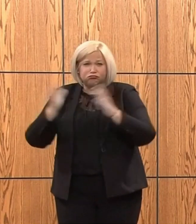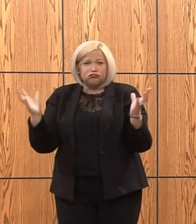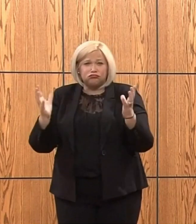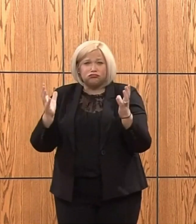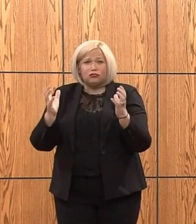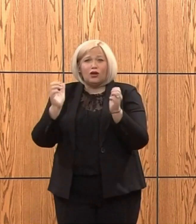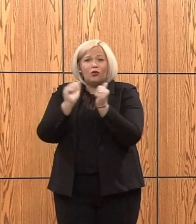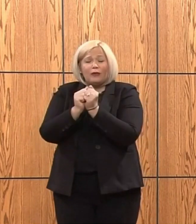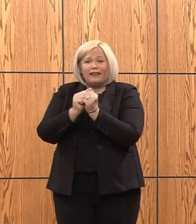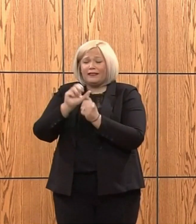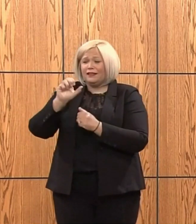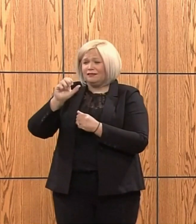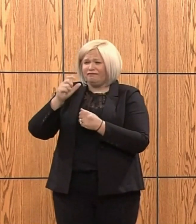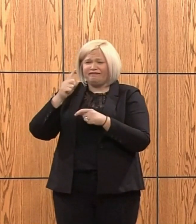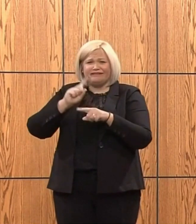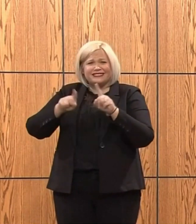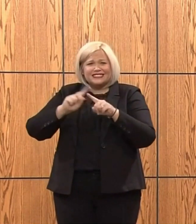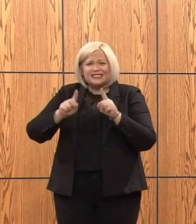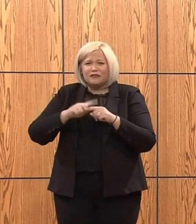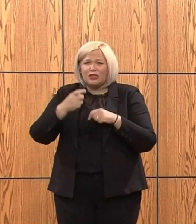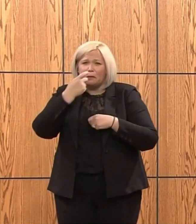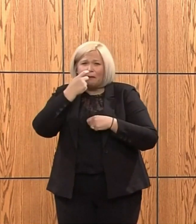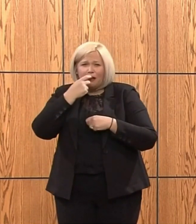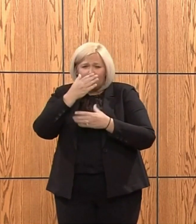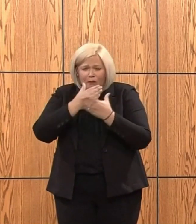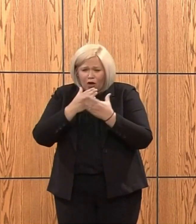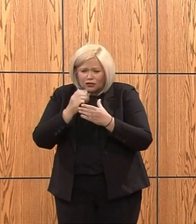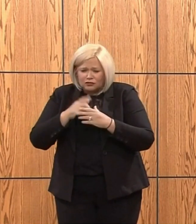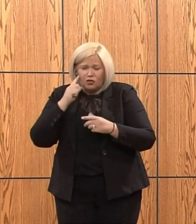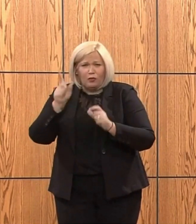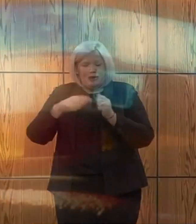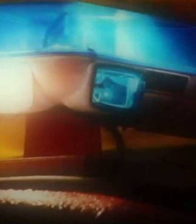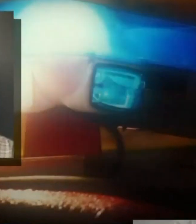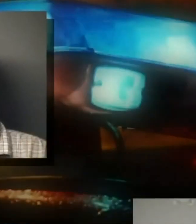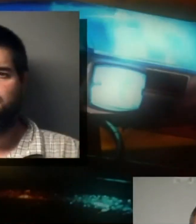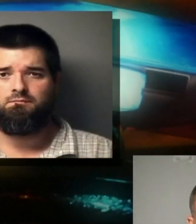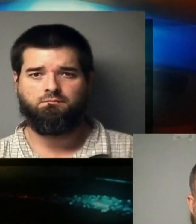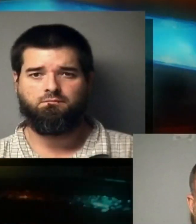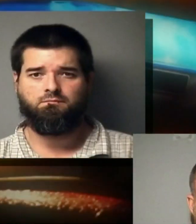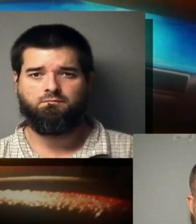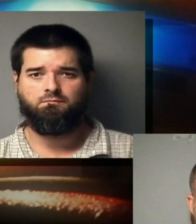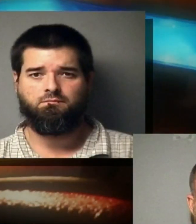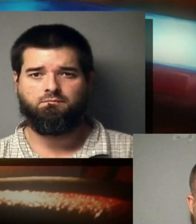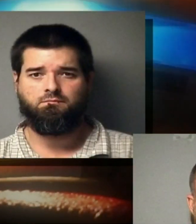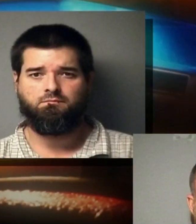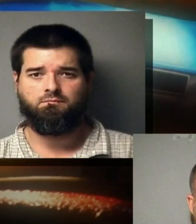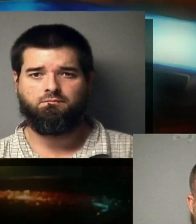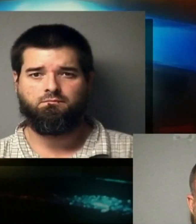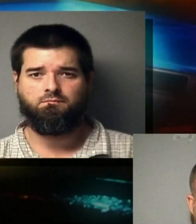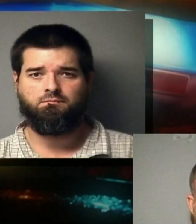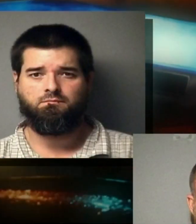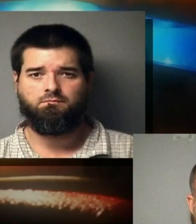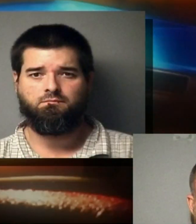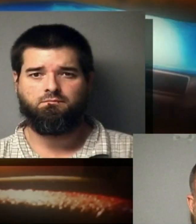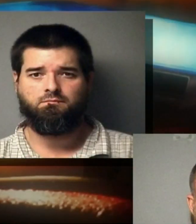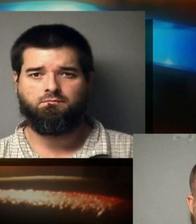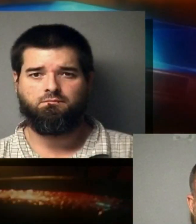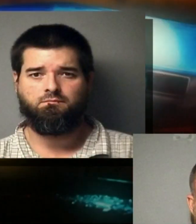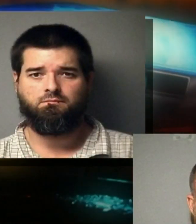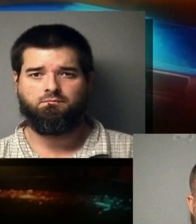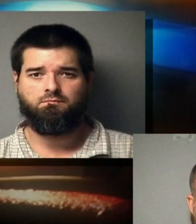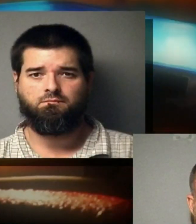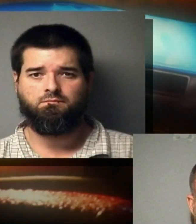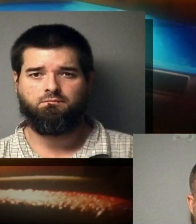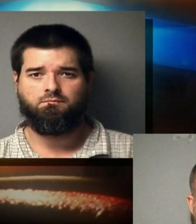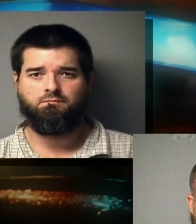shrapnel to test its anti-personnel capabilities. Seven others are facing state charges allegedly